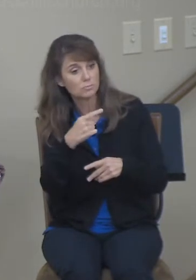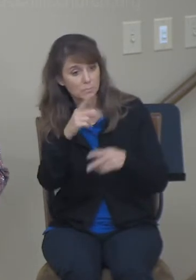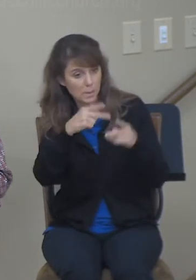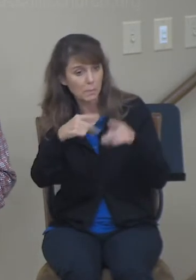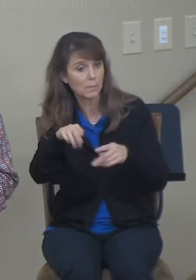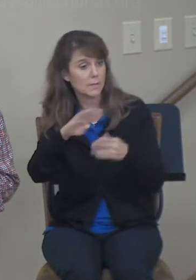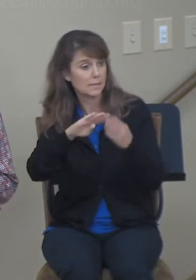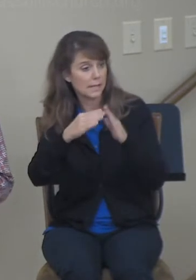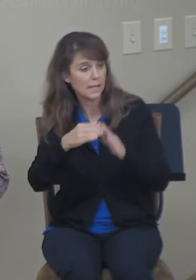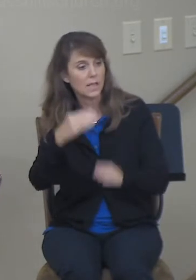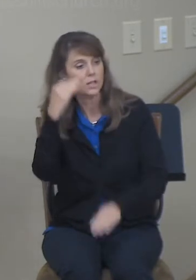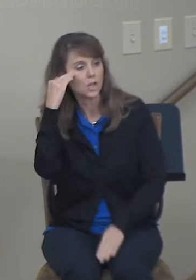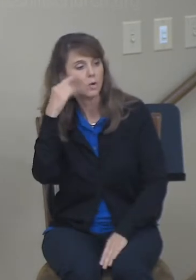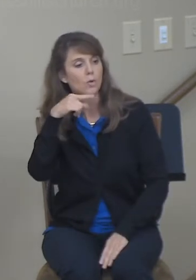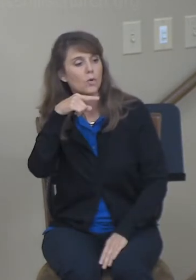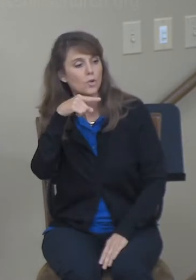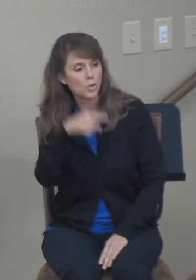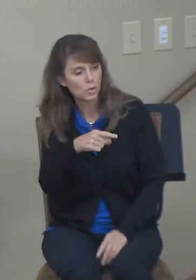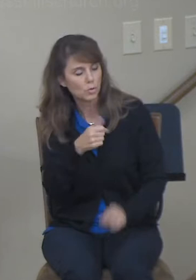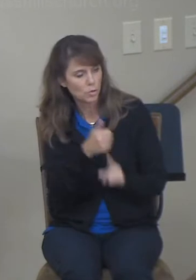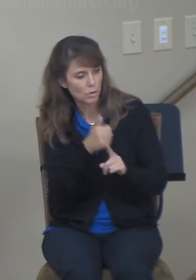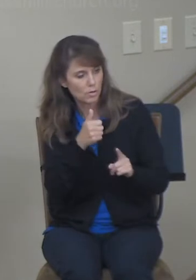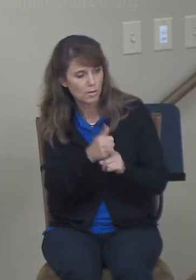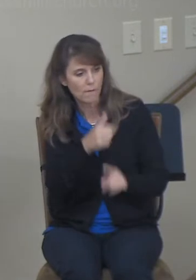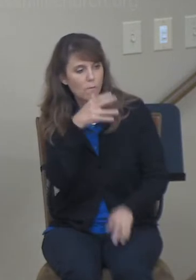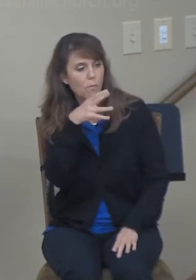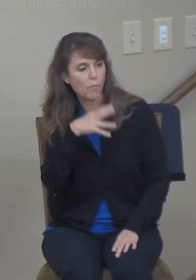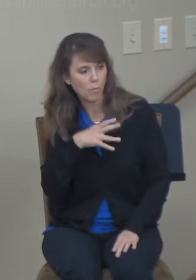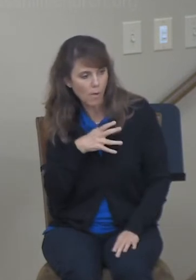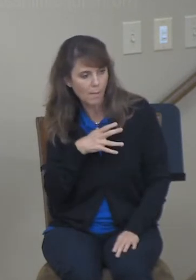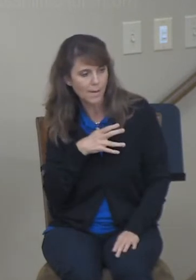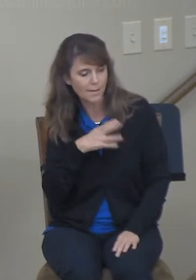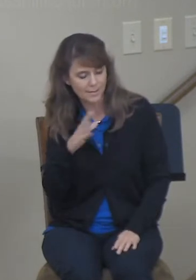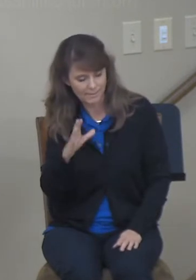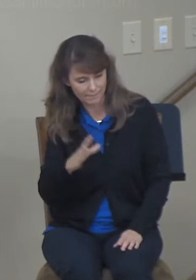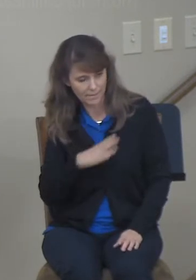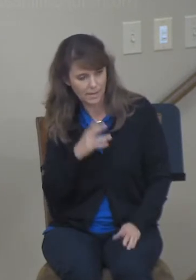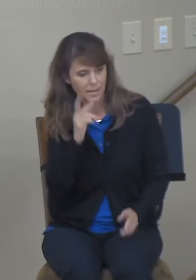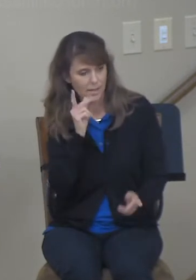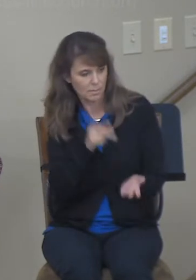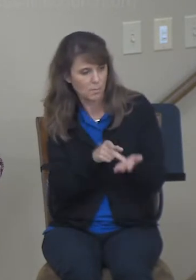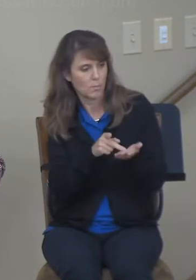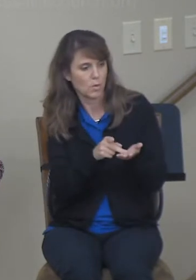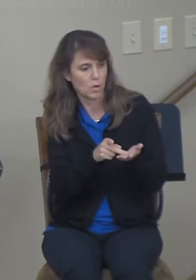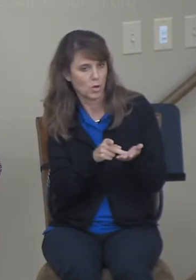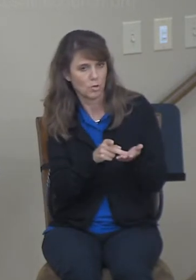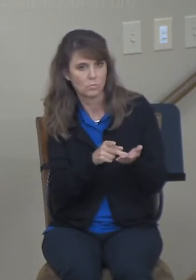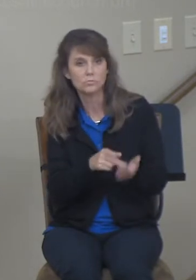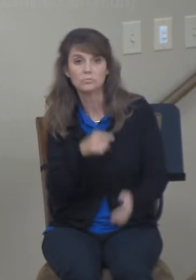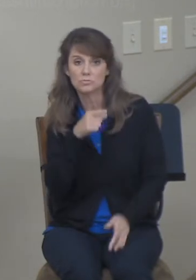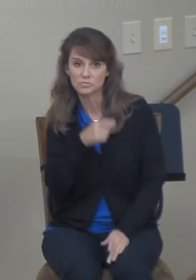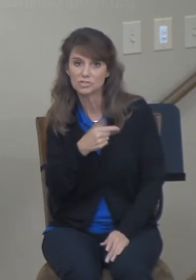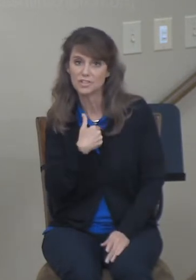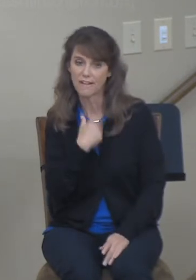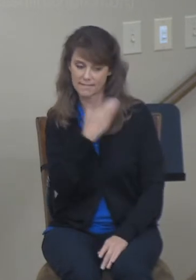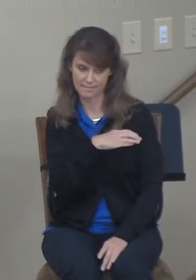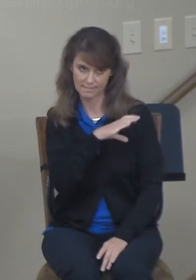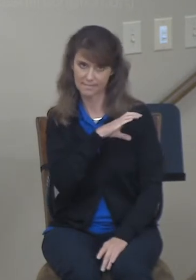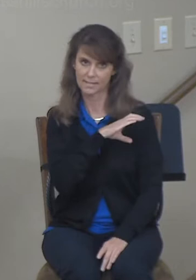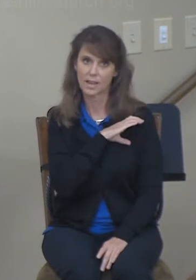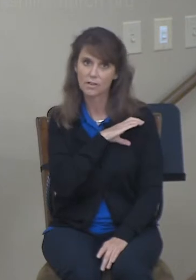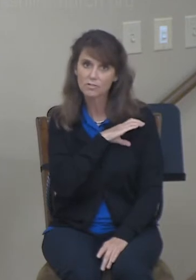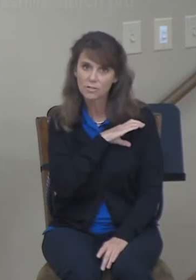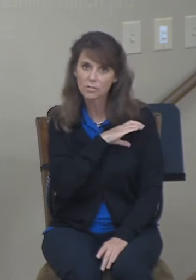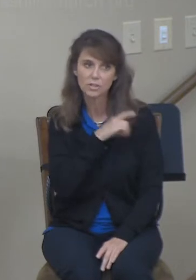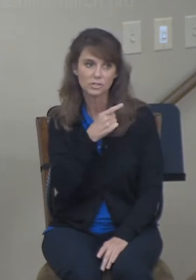that's kind of the same phraseology used in Proverbs chapter 31 in verse 10, this character that she is exhibited and known